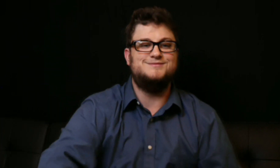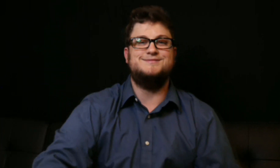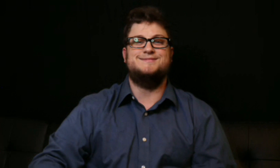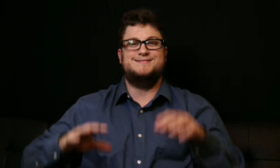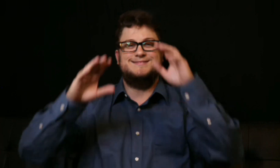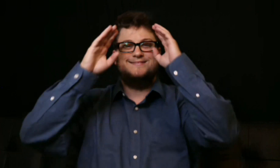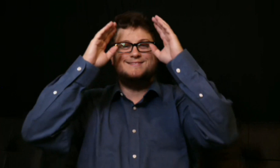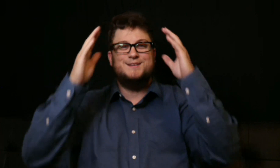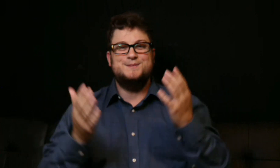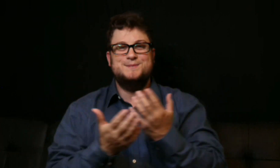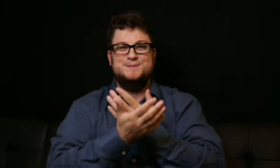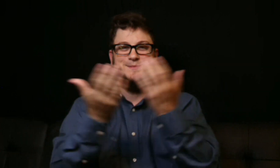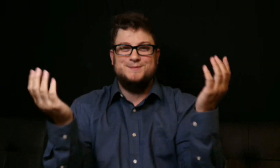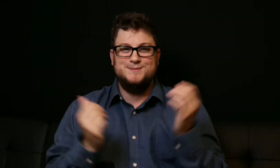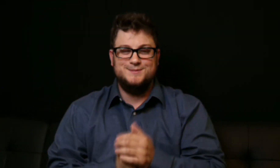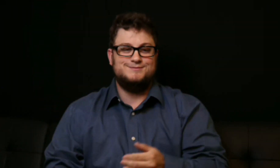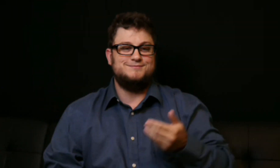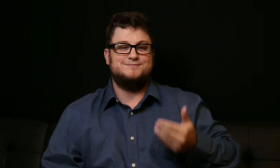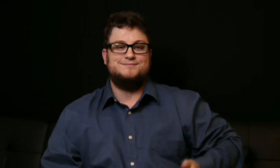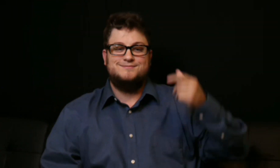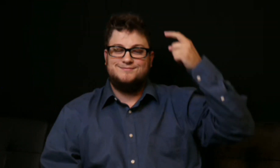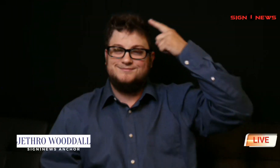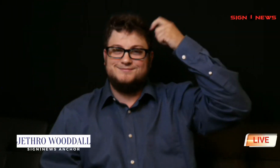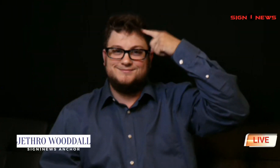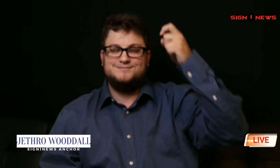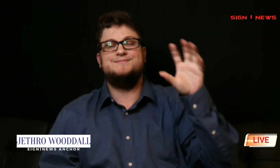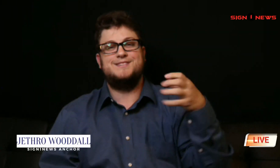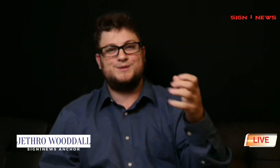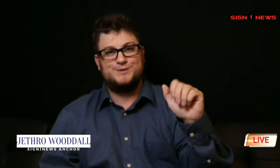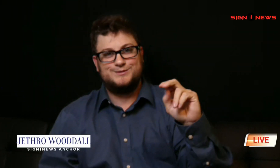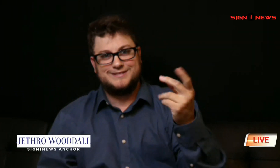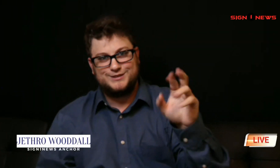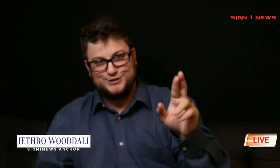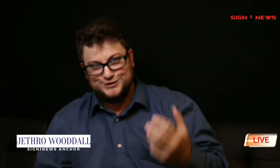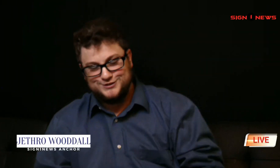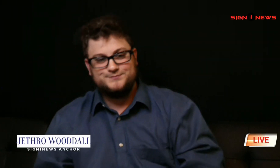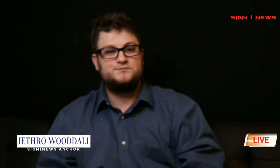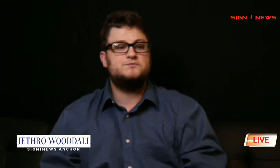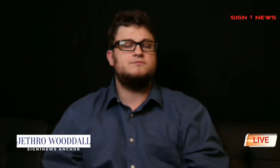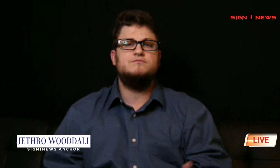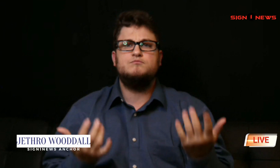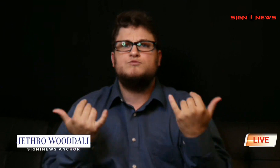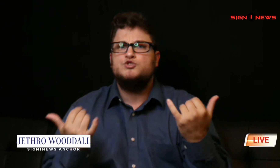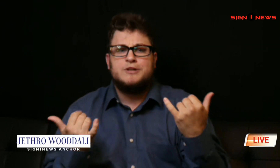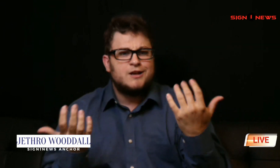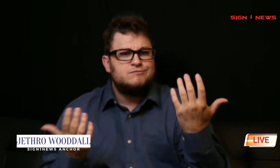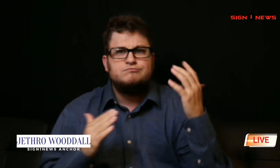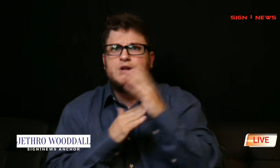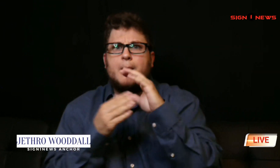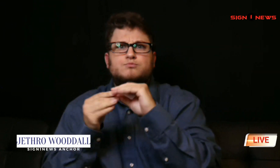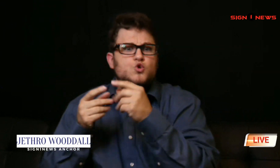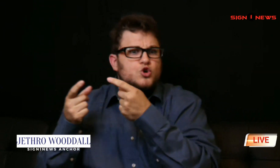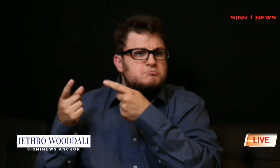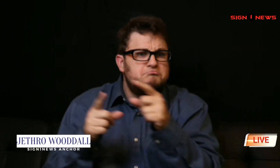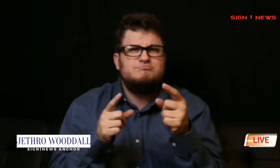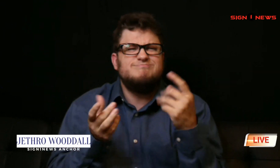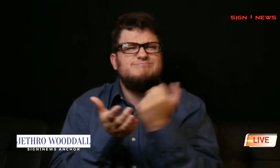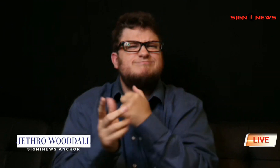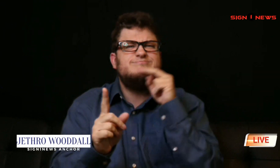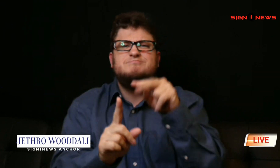Hello everyone, I'm SignOneNews anchor Jethra Woodall. Here is a quick look at the top trending stories making